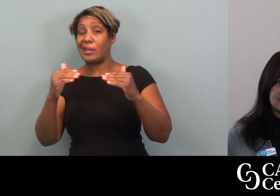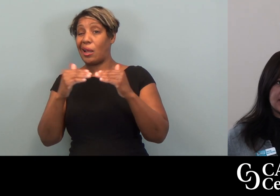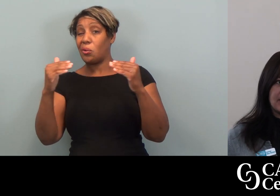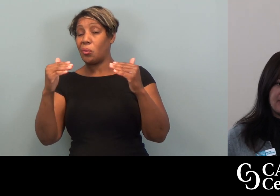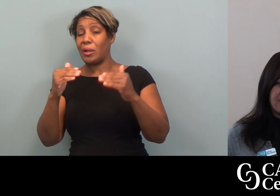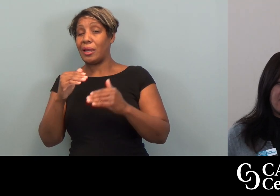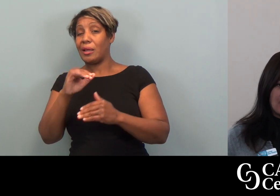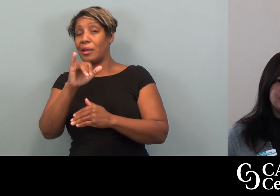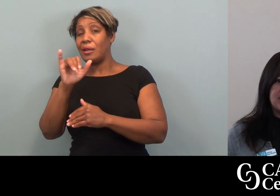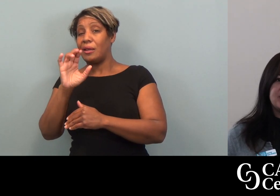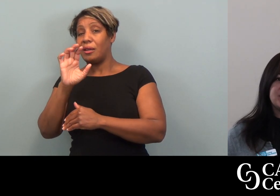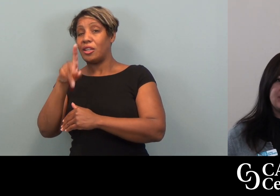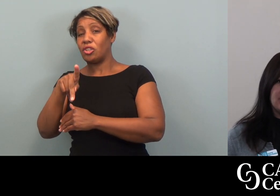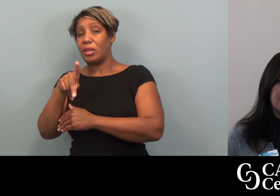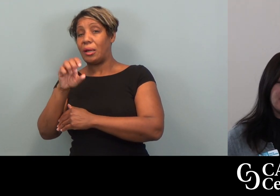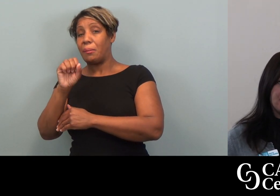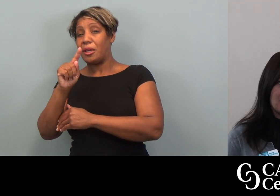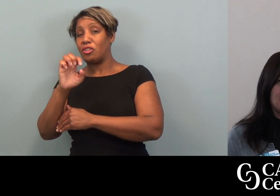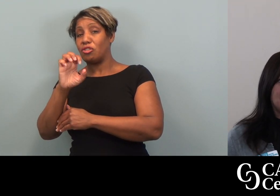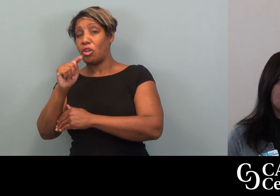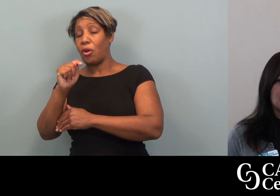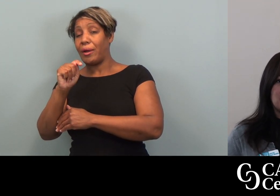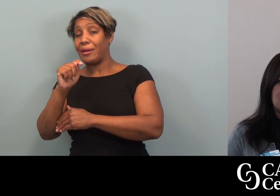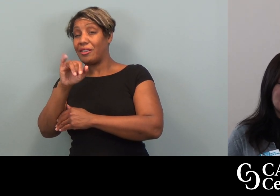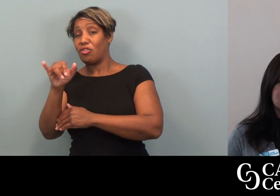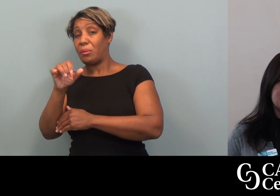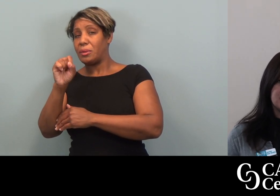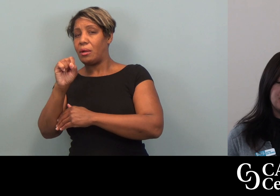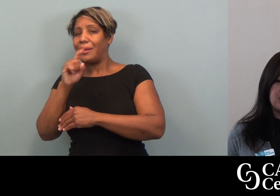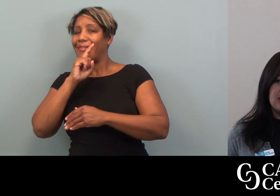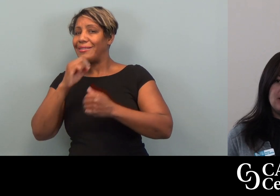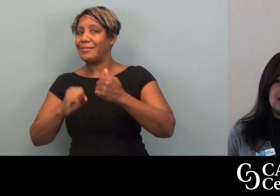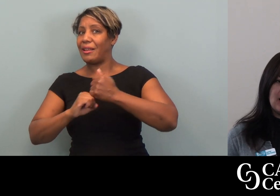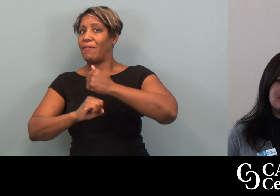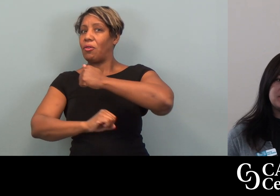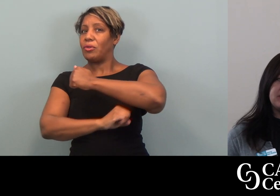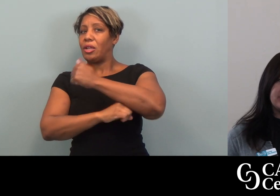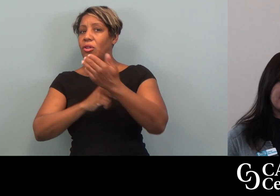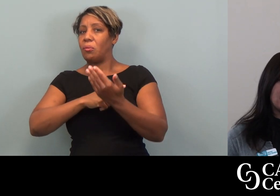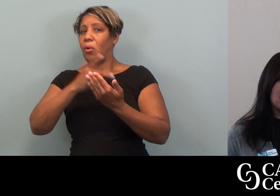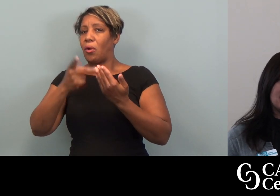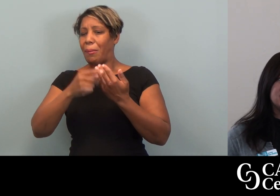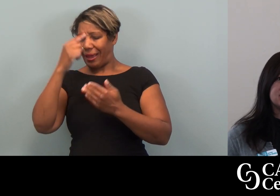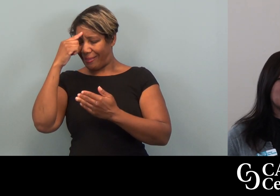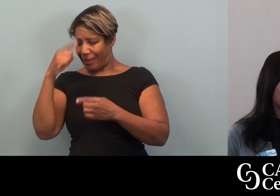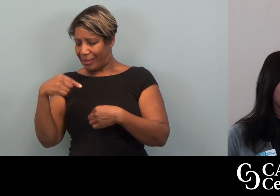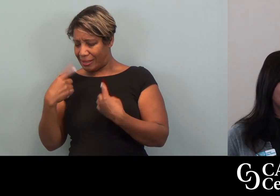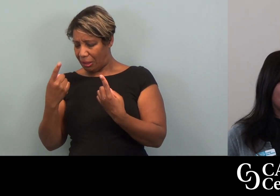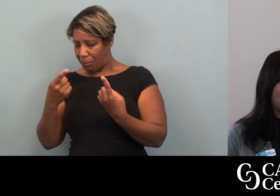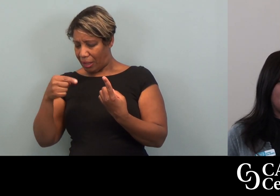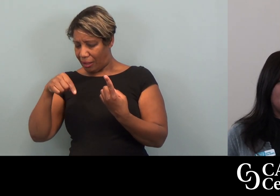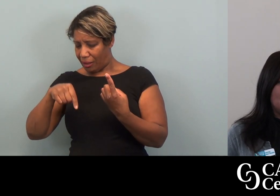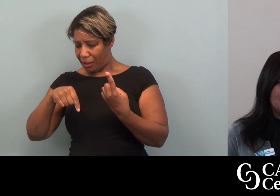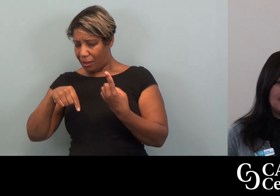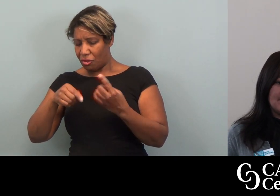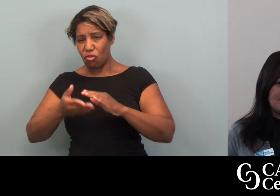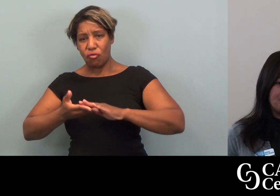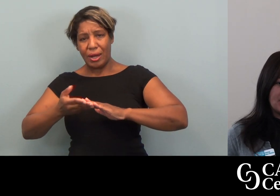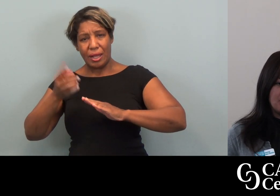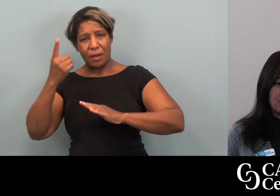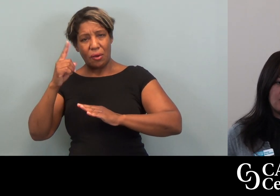Jumpstart is, like, our foundation of programming here at Community Action Duluth. It's been here for, I think, just about a decade.